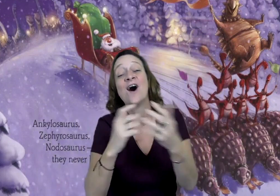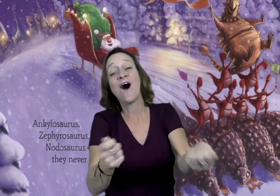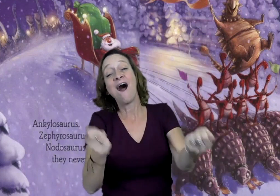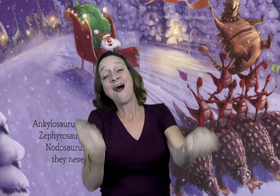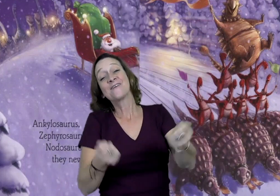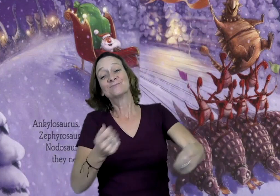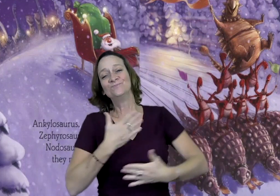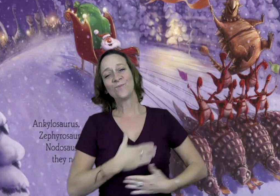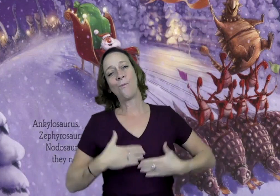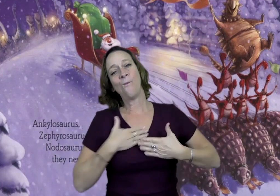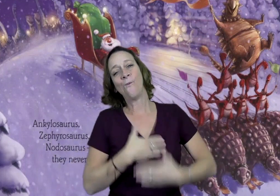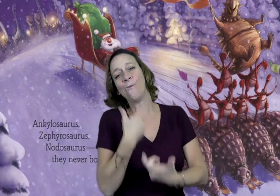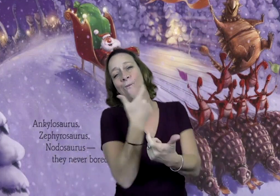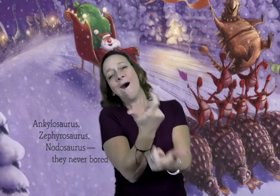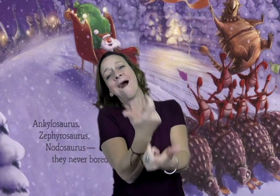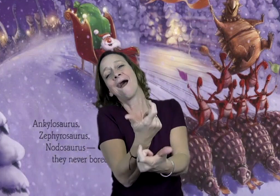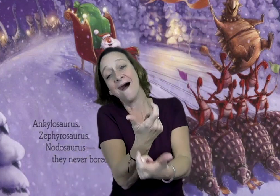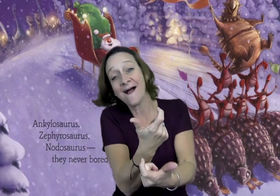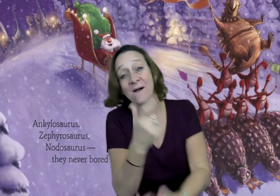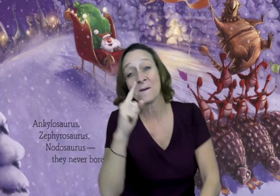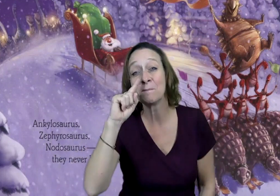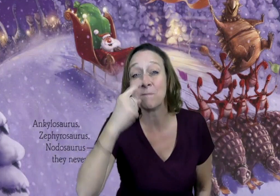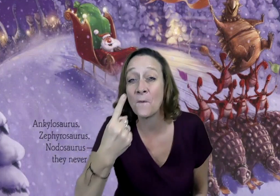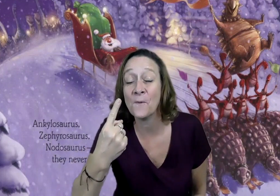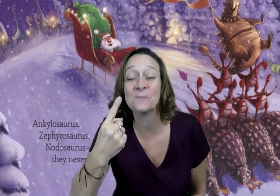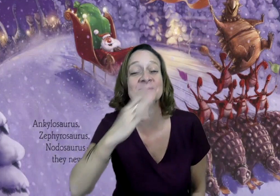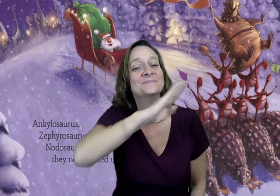Santa's sitting in the sleigh, enjoying the show. He said,